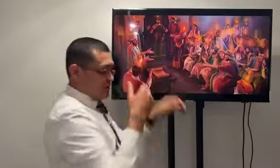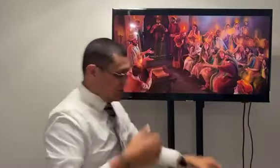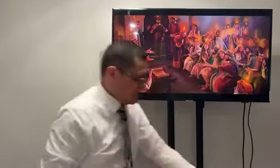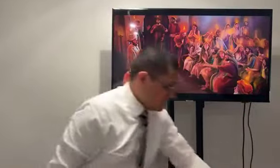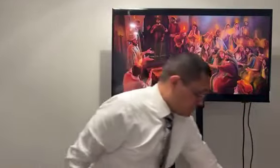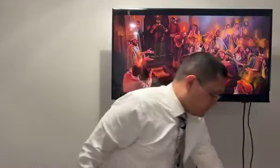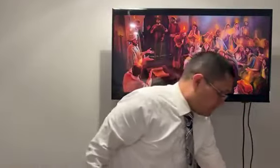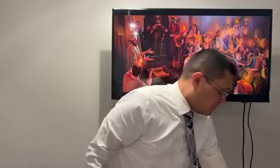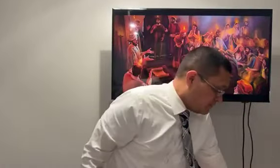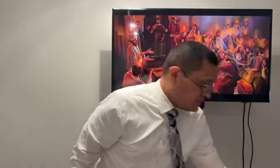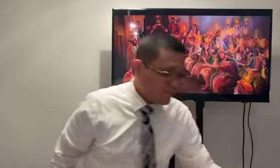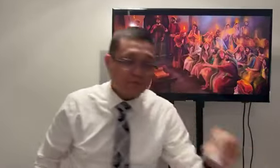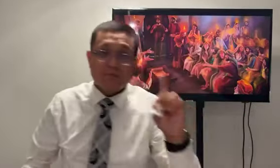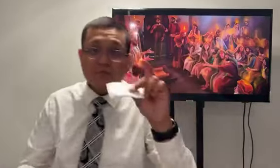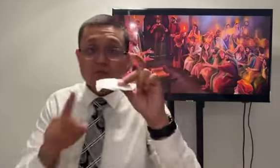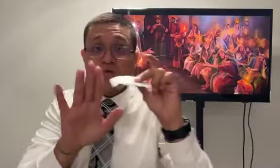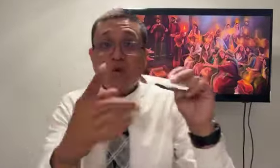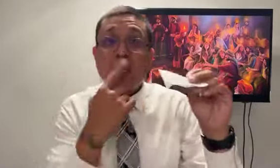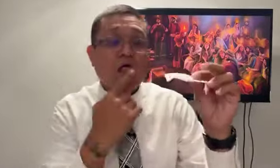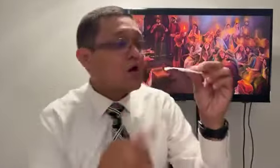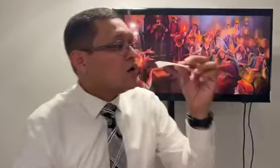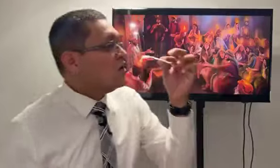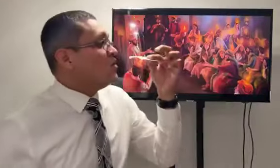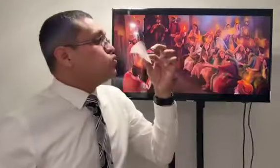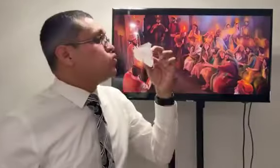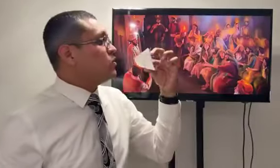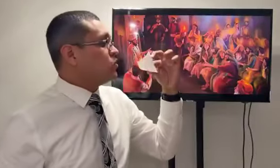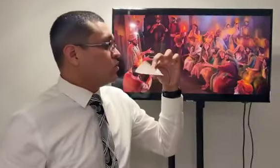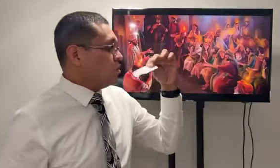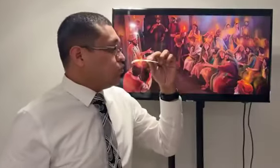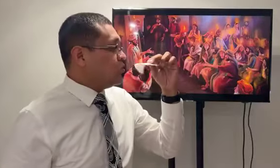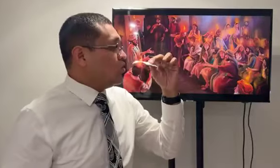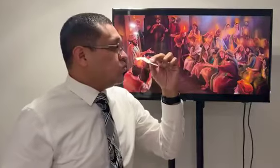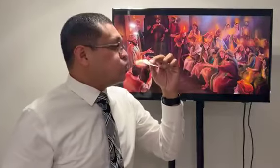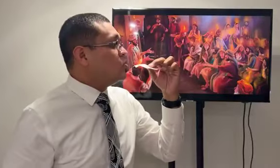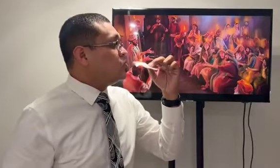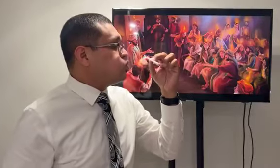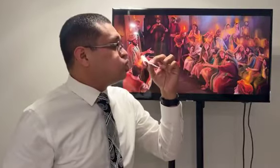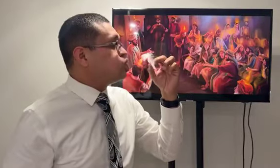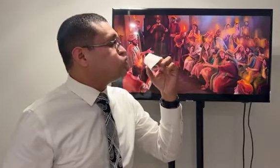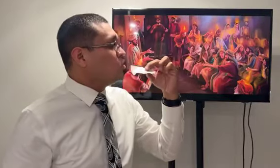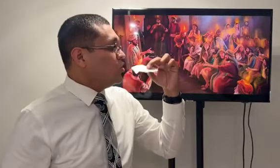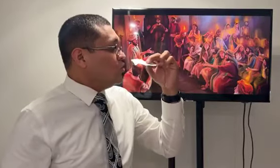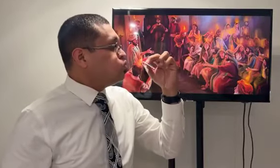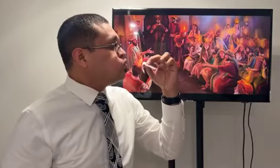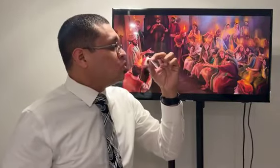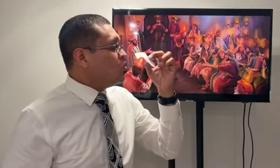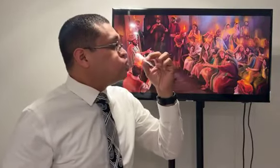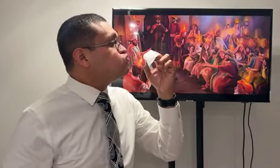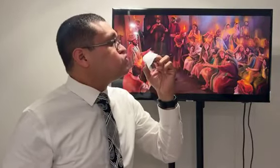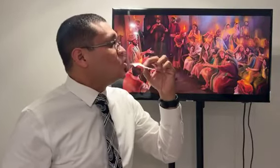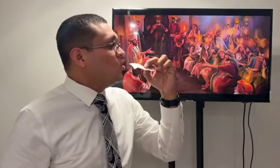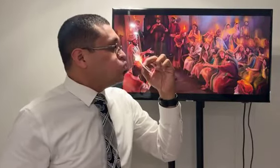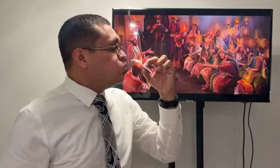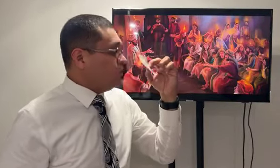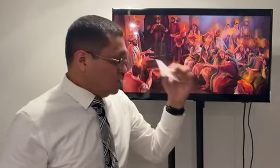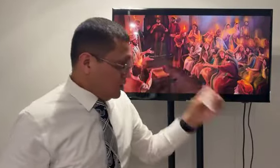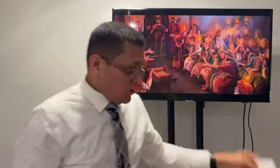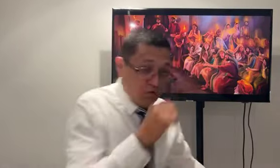and it filled every single one of them same as your papers this is what your tongue does when that powerful wind of God the Spirit